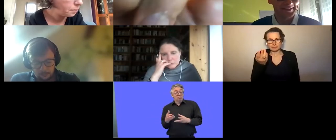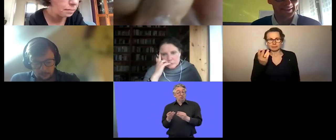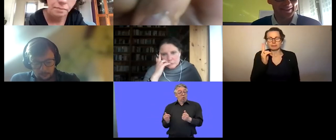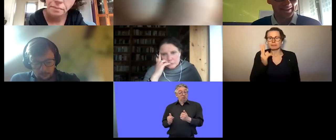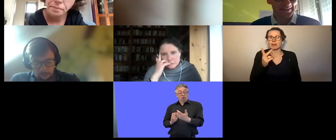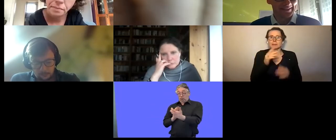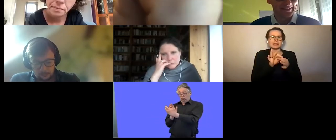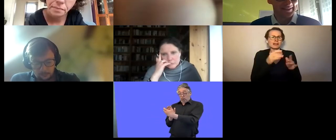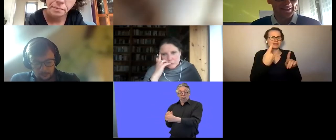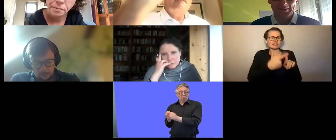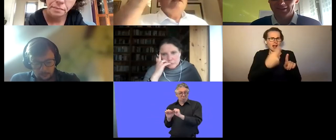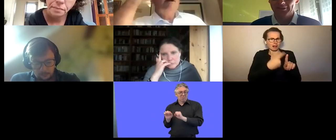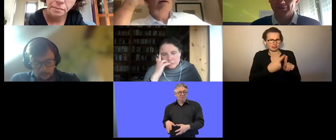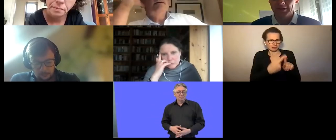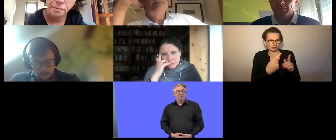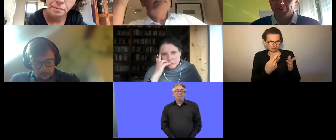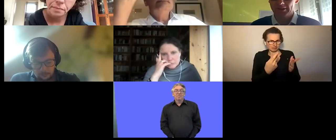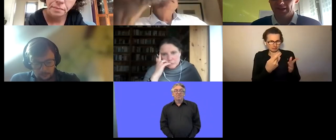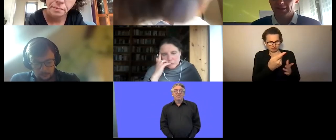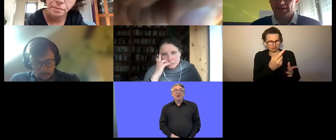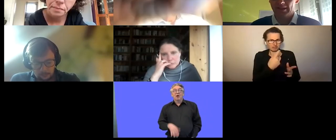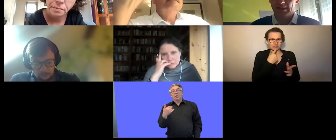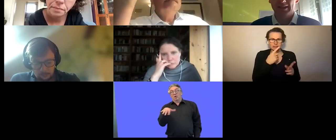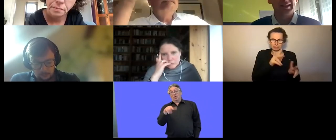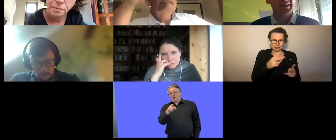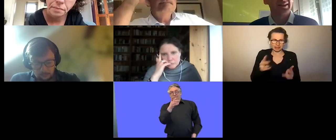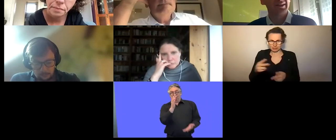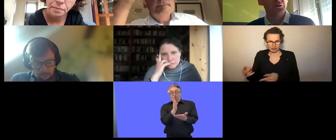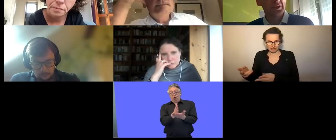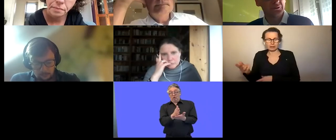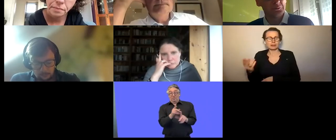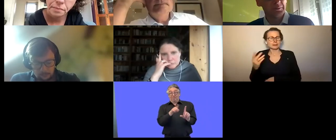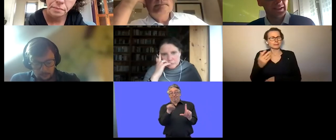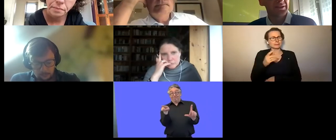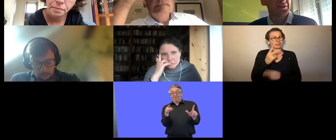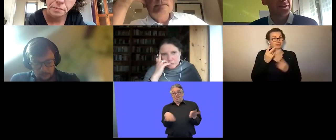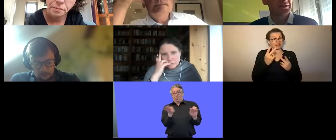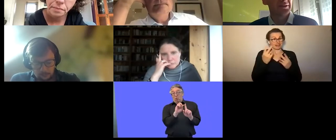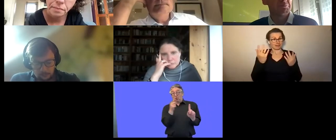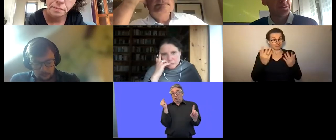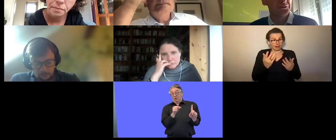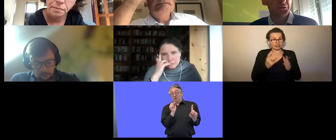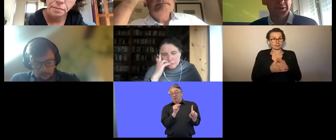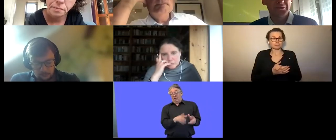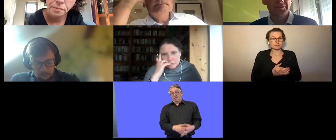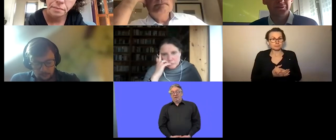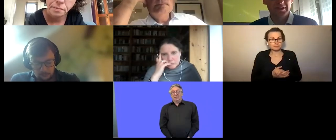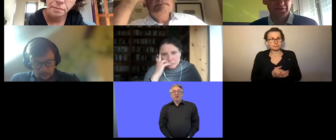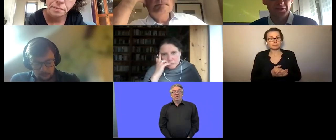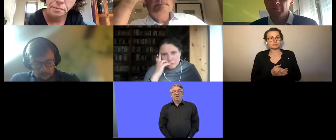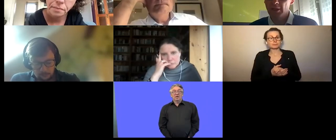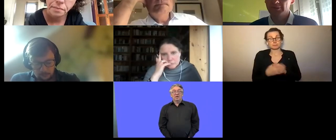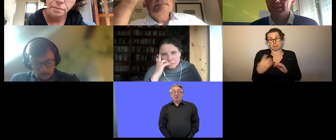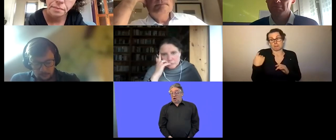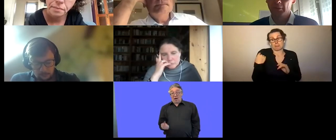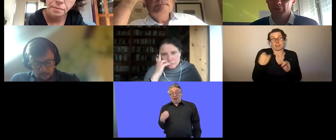uh catherine this is very important uh i according to me the most recent figures